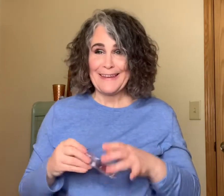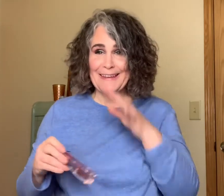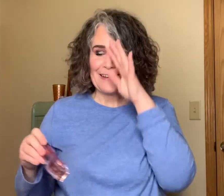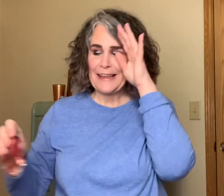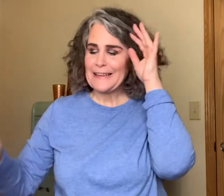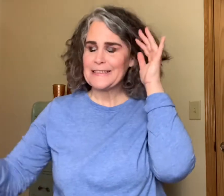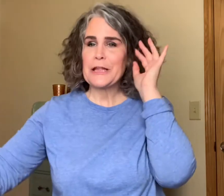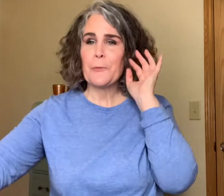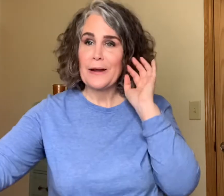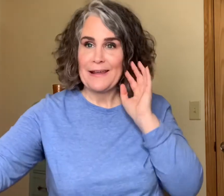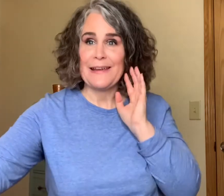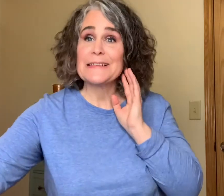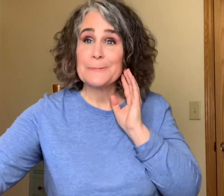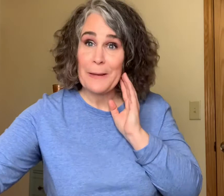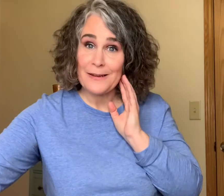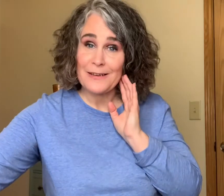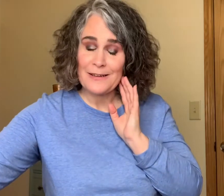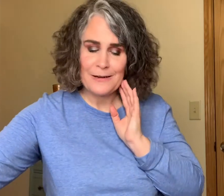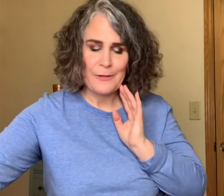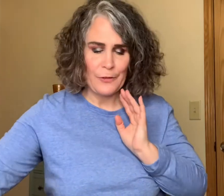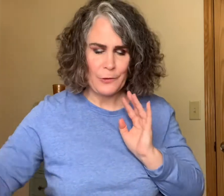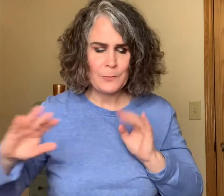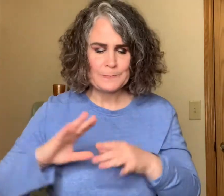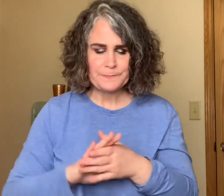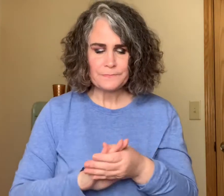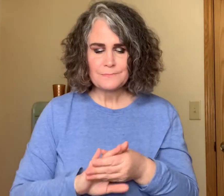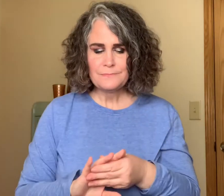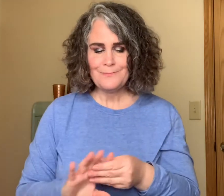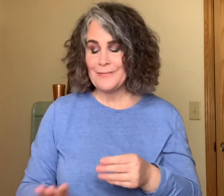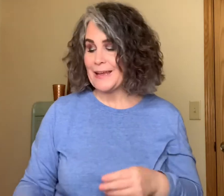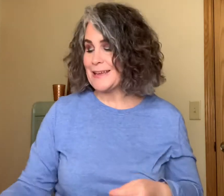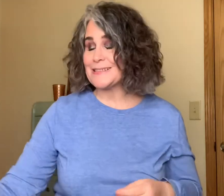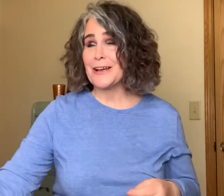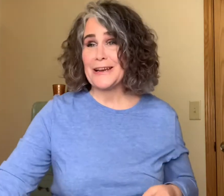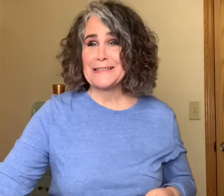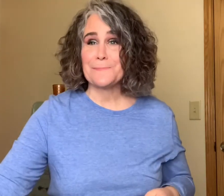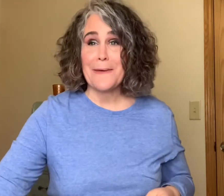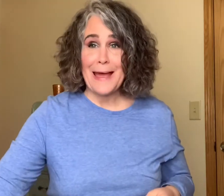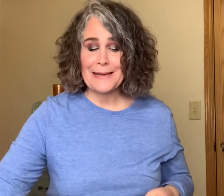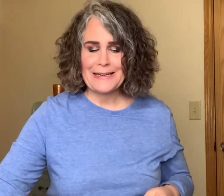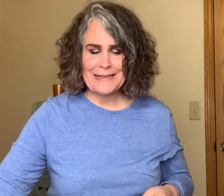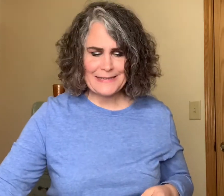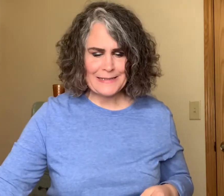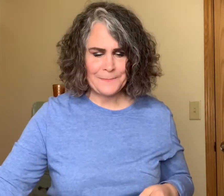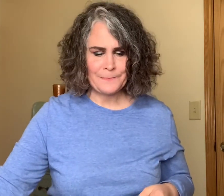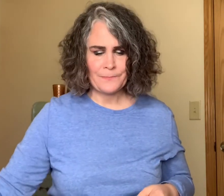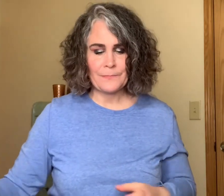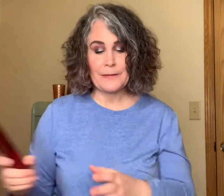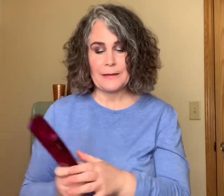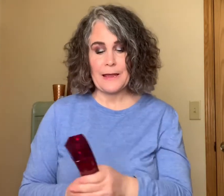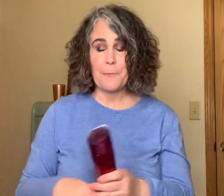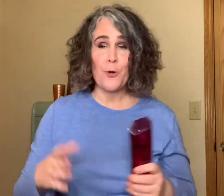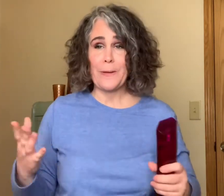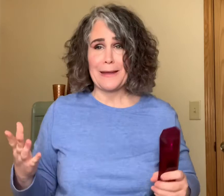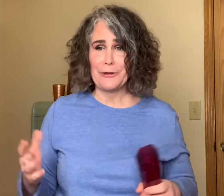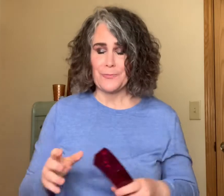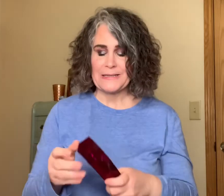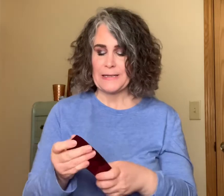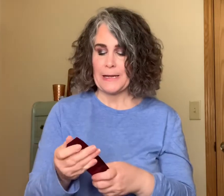it it's not what I expected though Escata's Magnetism I'm hoping I don't miss any